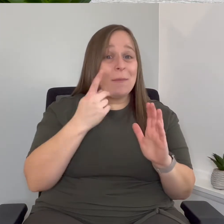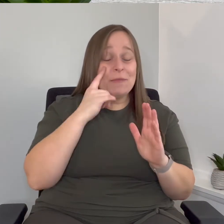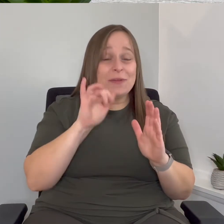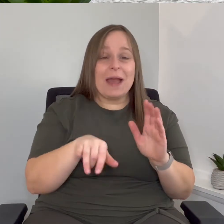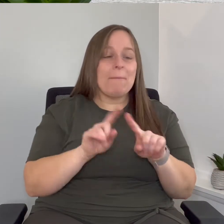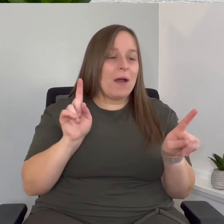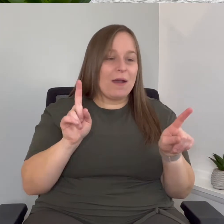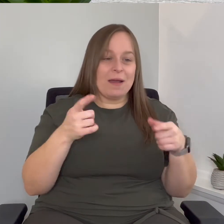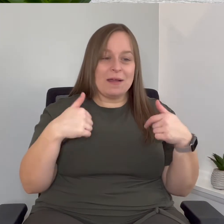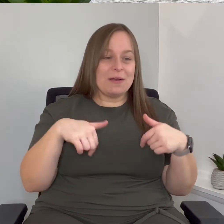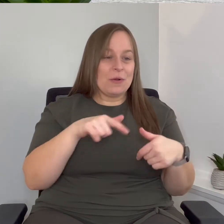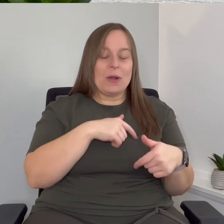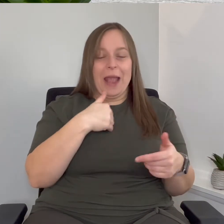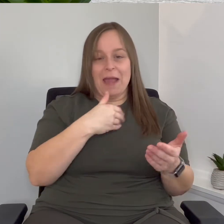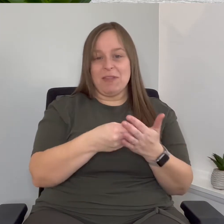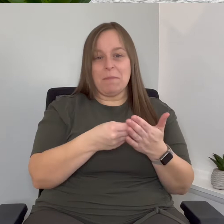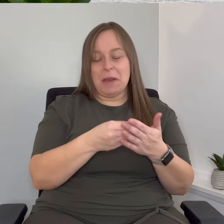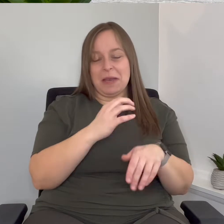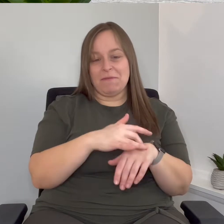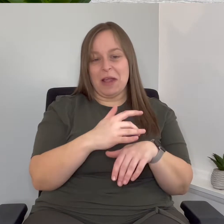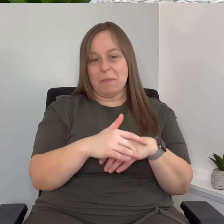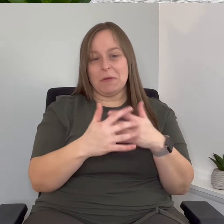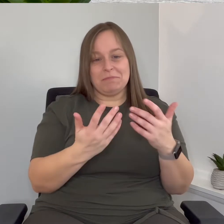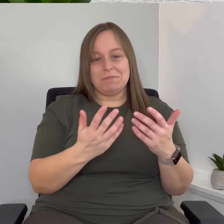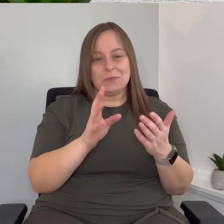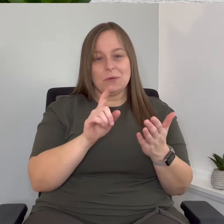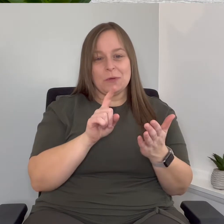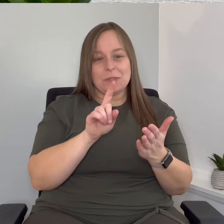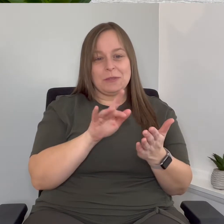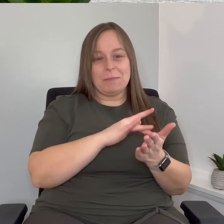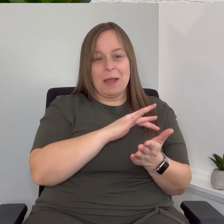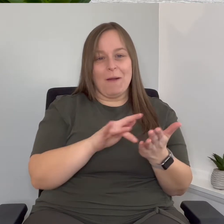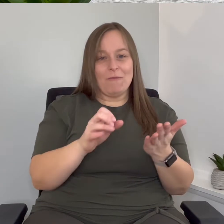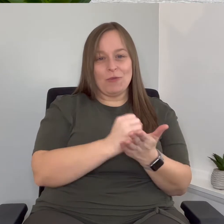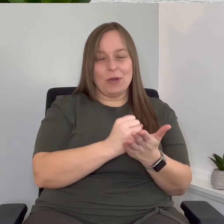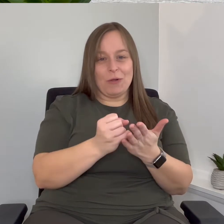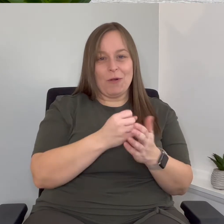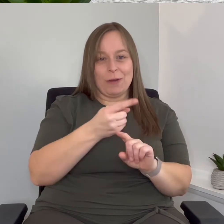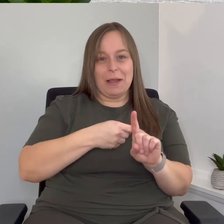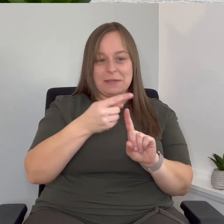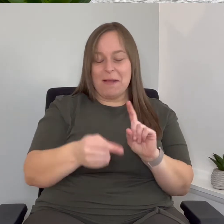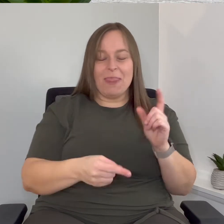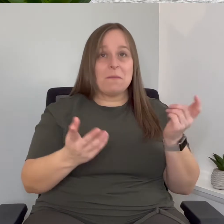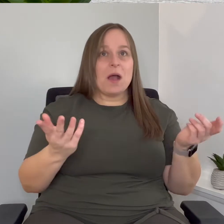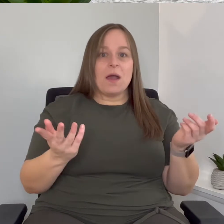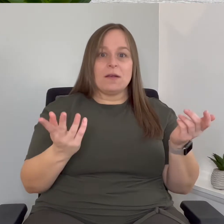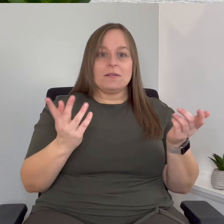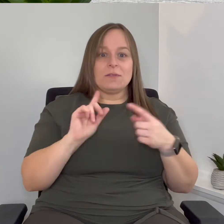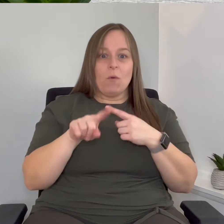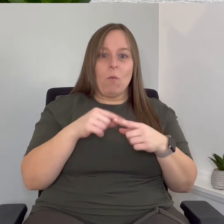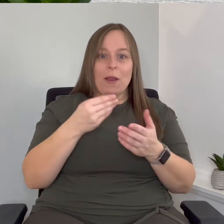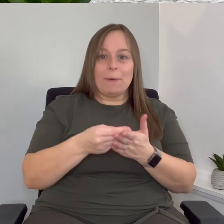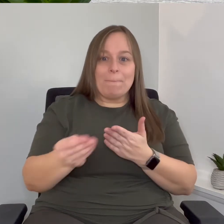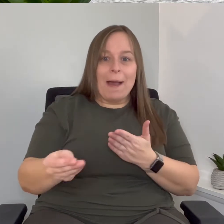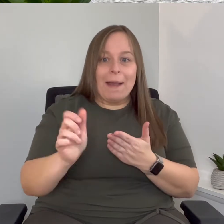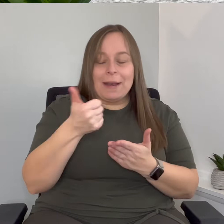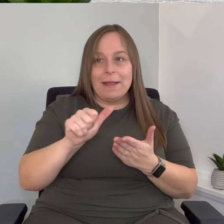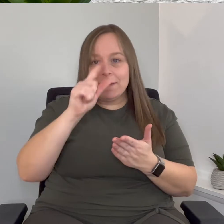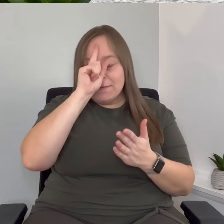but we have it on hand and we'll be paying that off but you know it's when you're buying anything that might